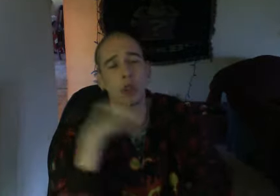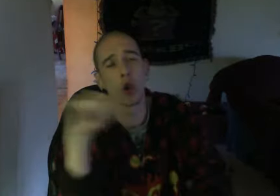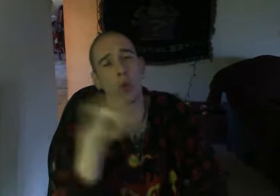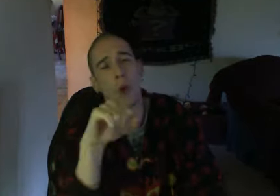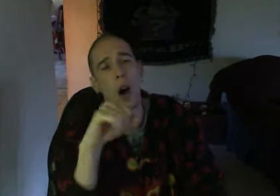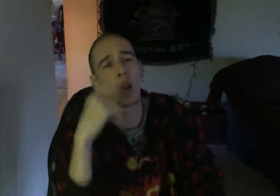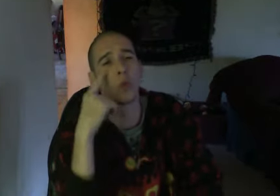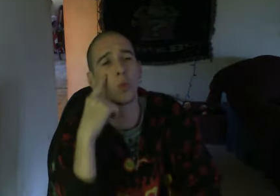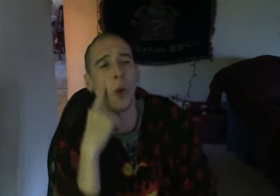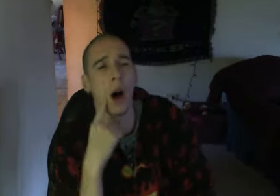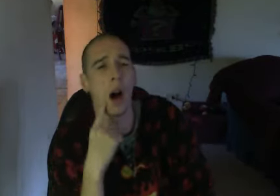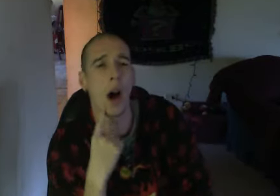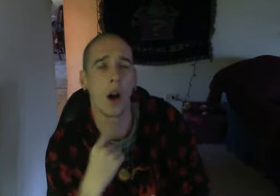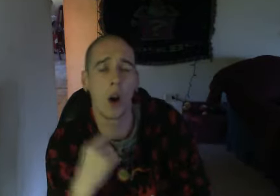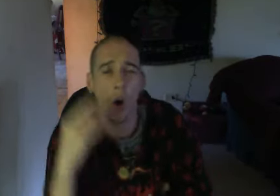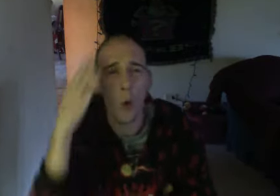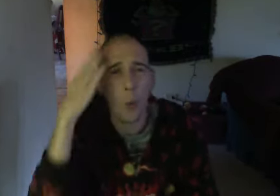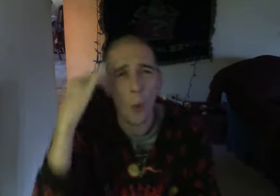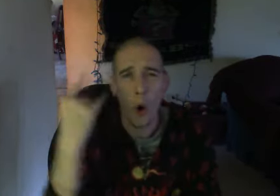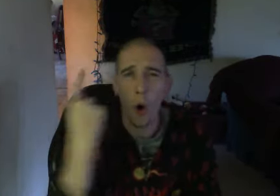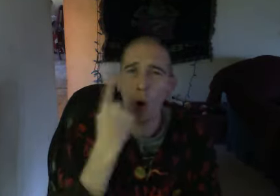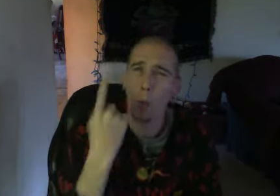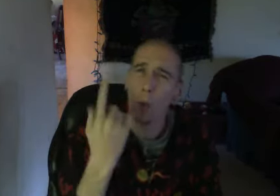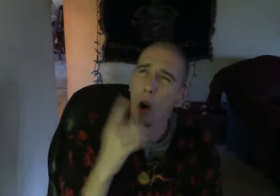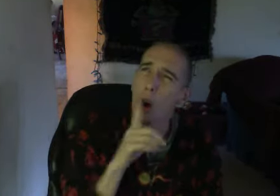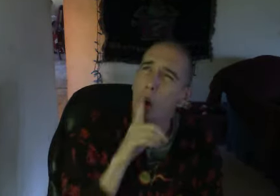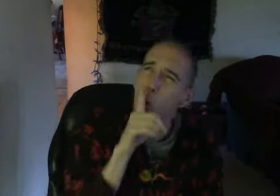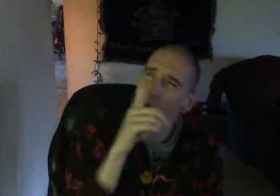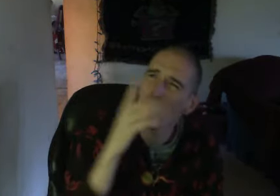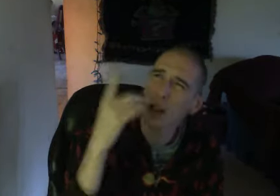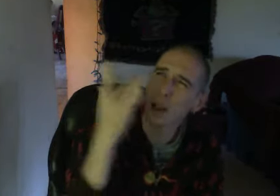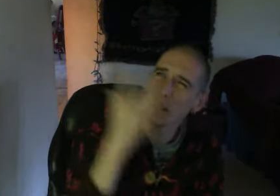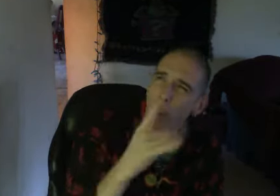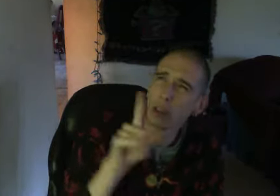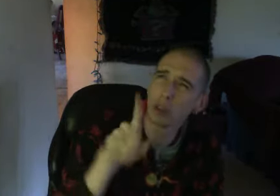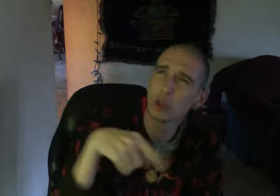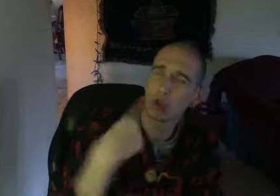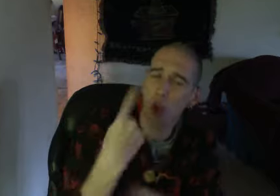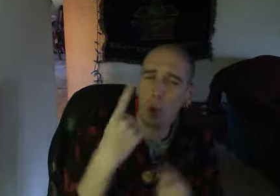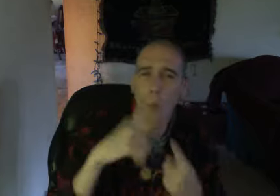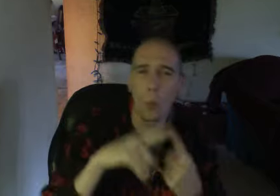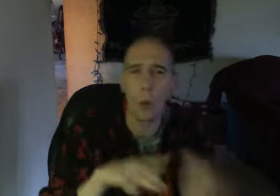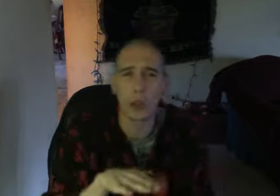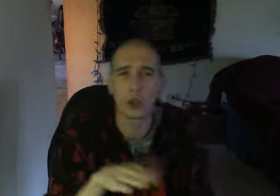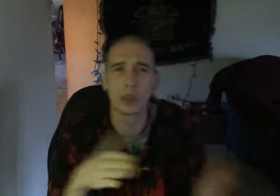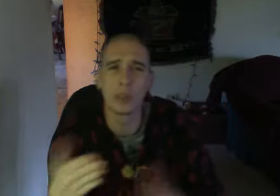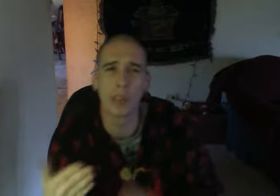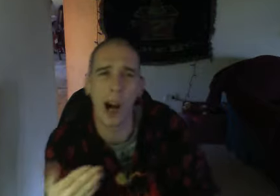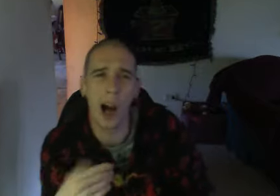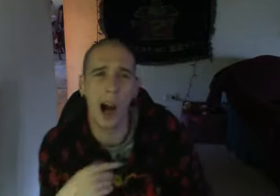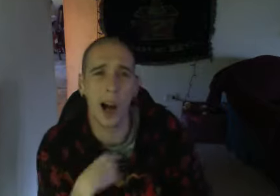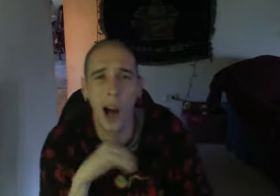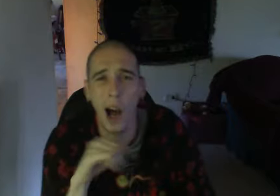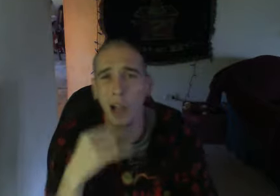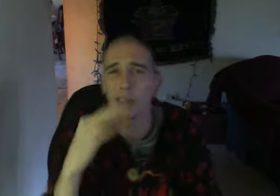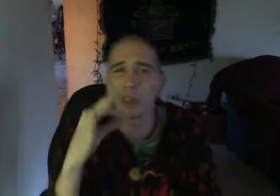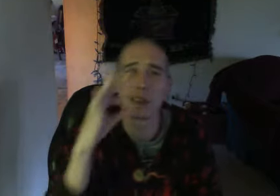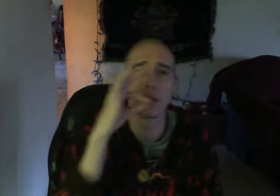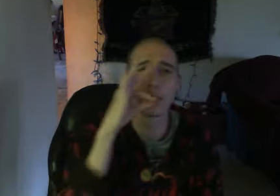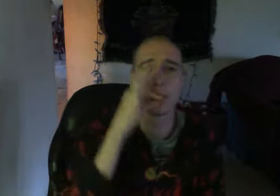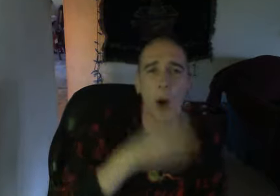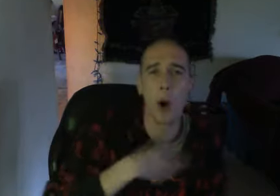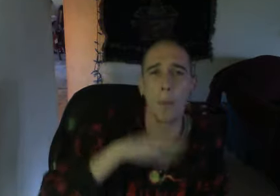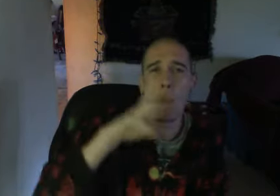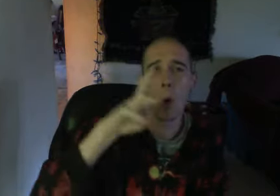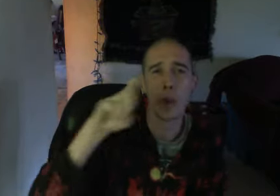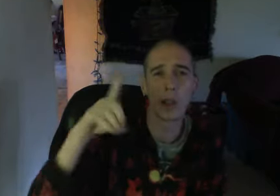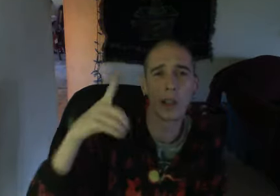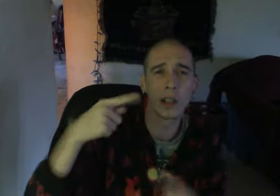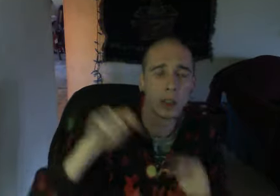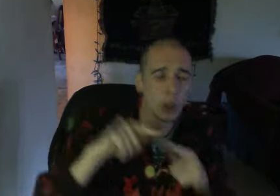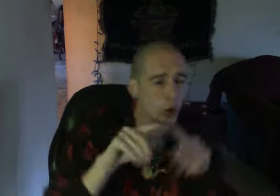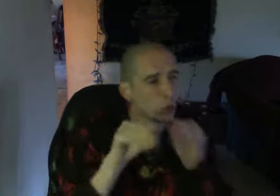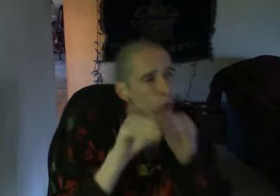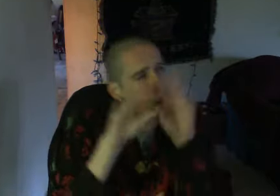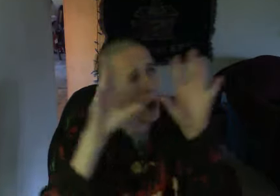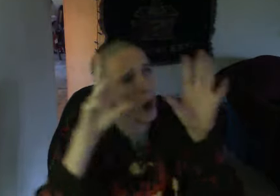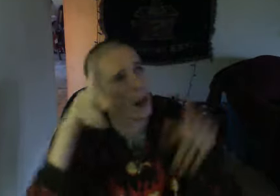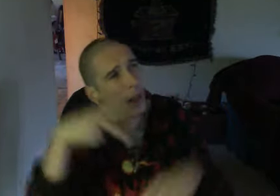I tried to cry Wondering why The real niggas always the ones to die So I can smoke my weed And try to